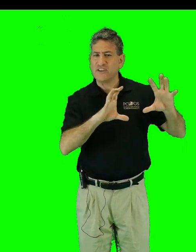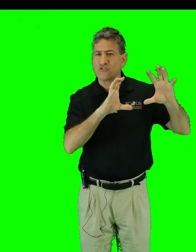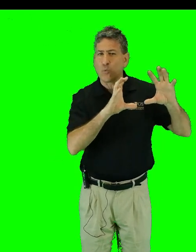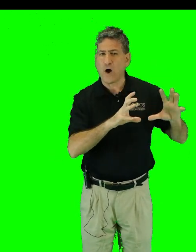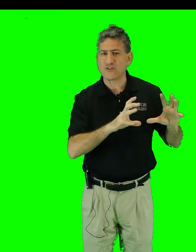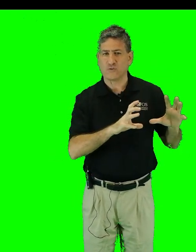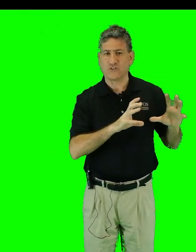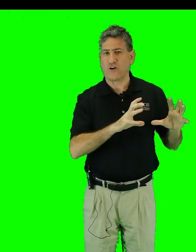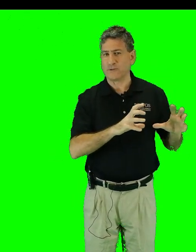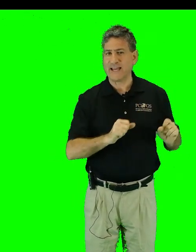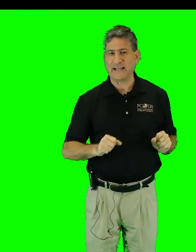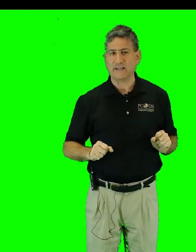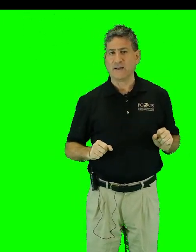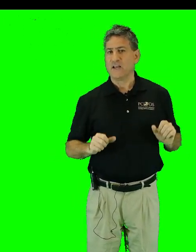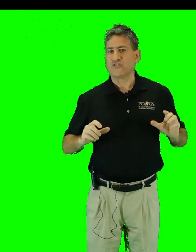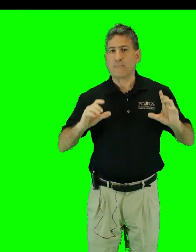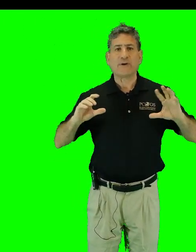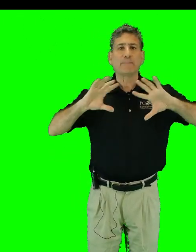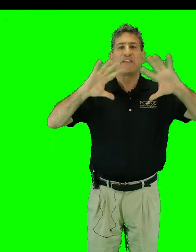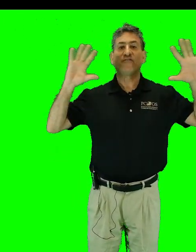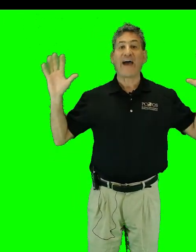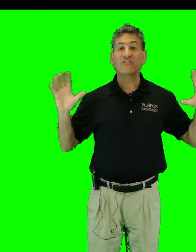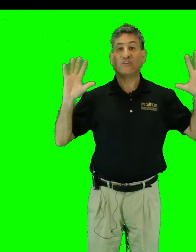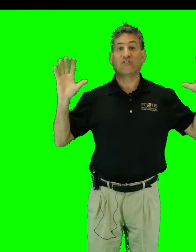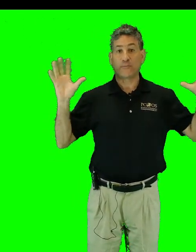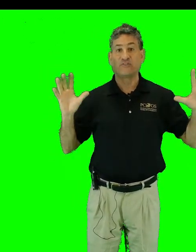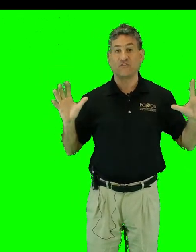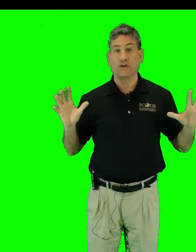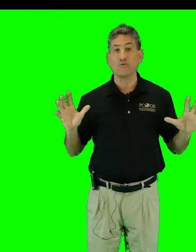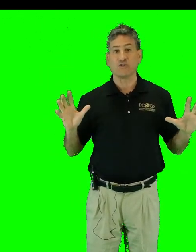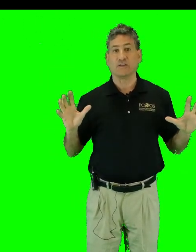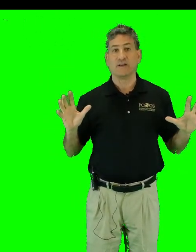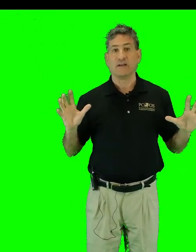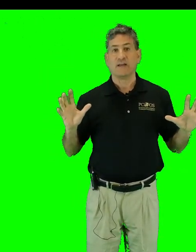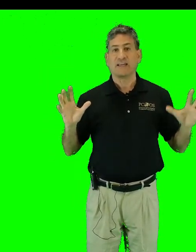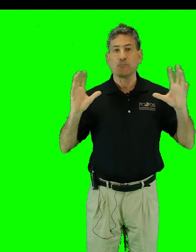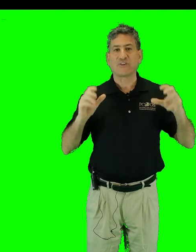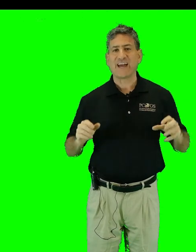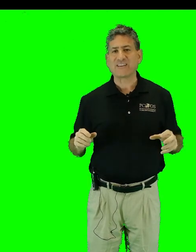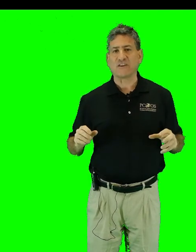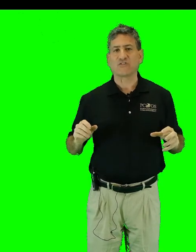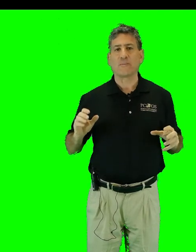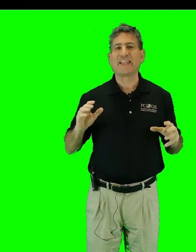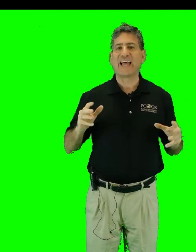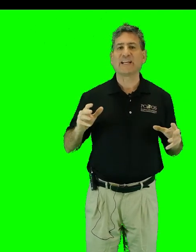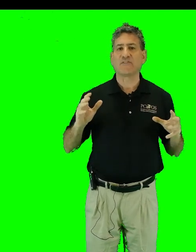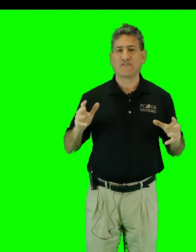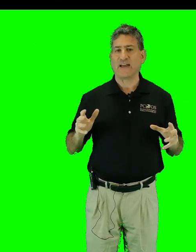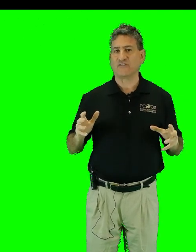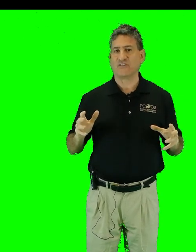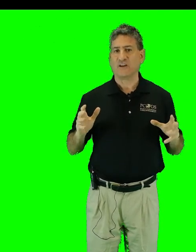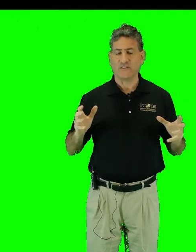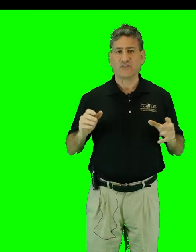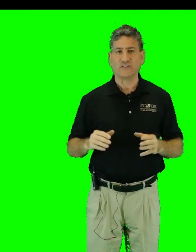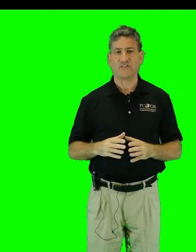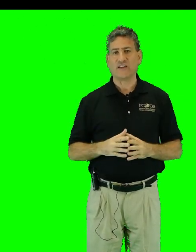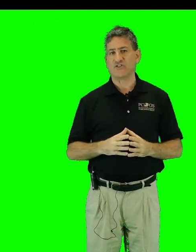quadrant of our planet, separated by the vastness of the Pacific Ocean, can protect us from the negative effects of civilization.